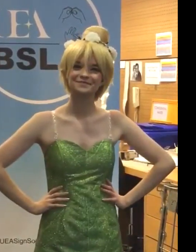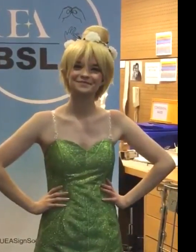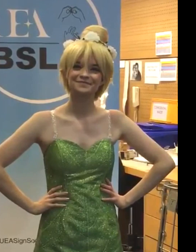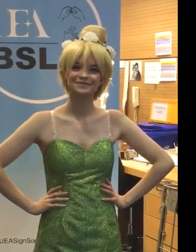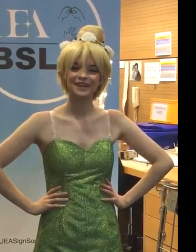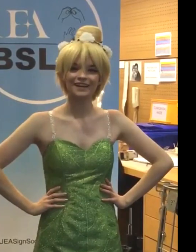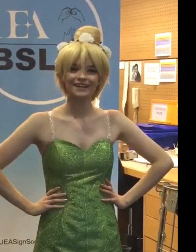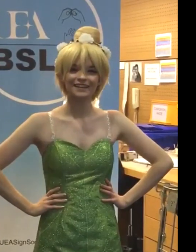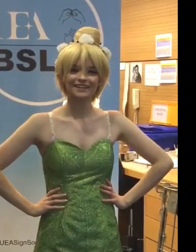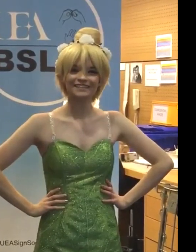We'll be right back. Let's sing with you. Thank you.